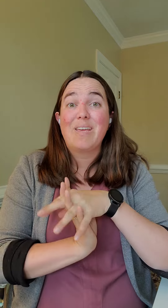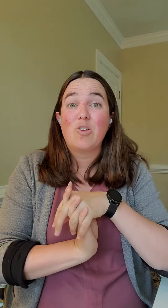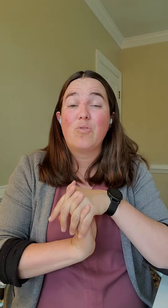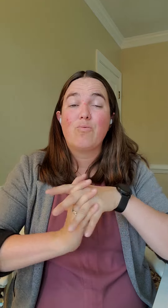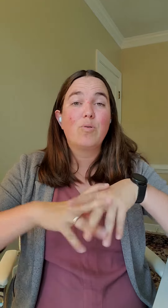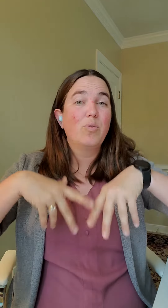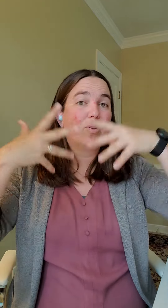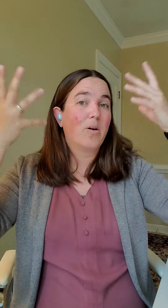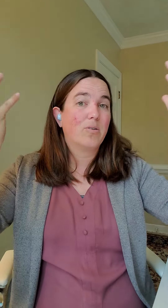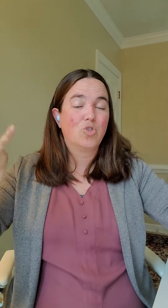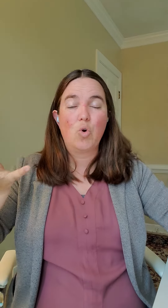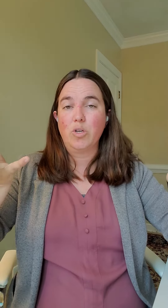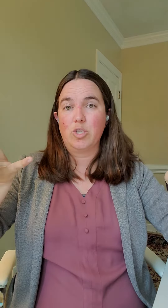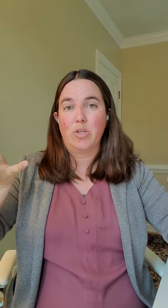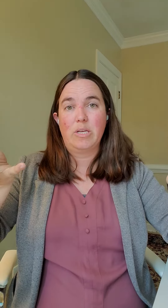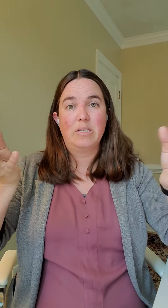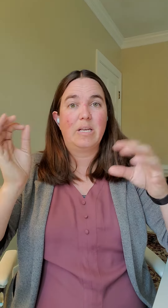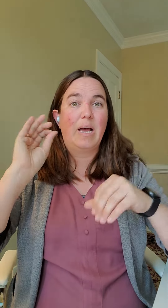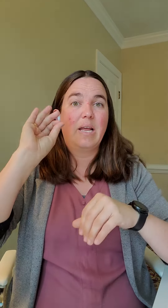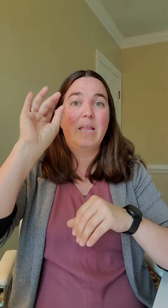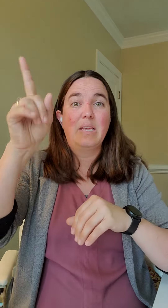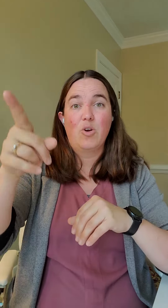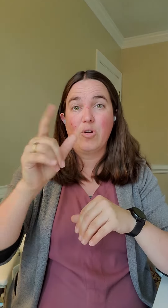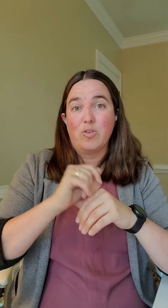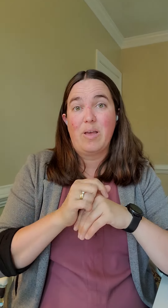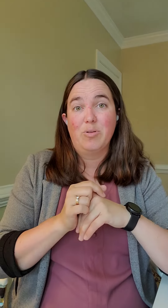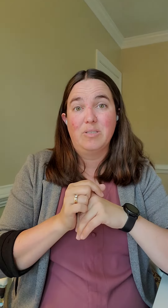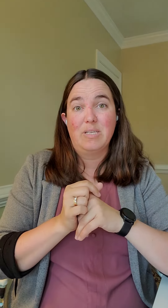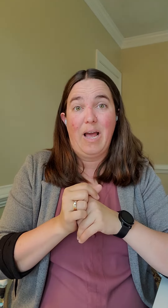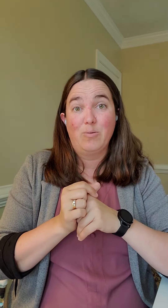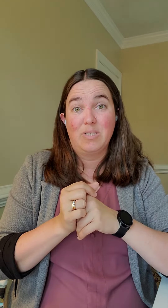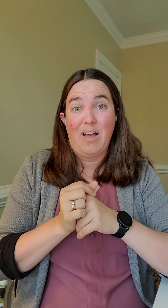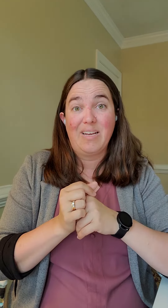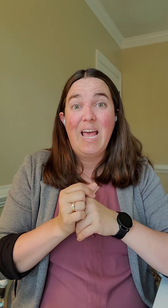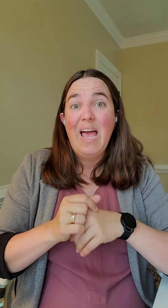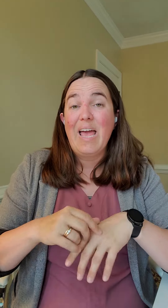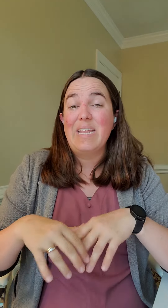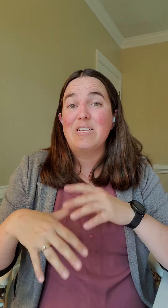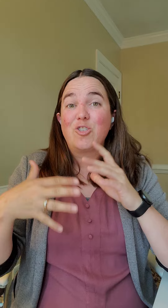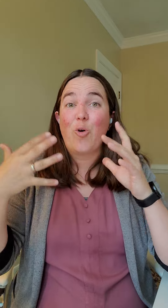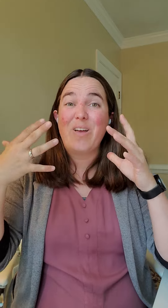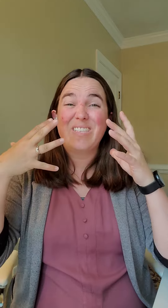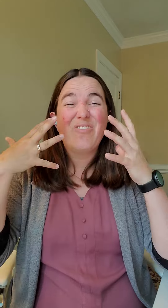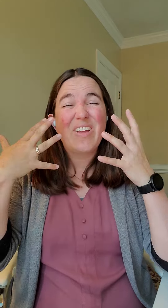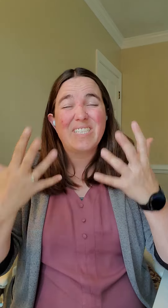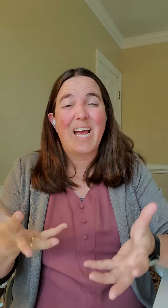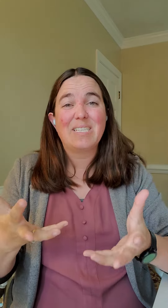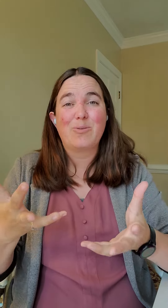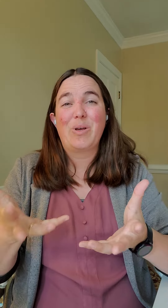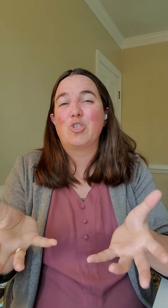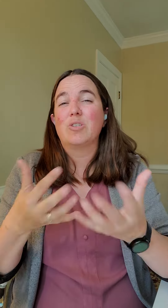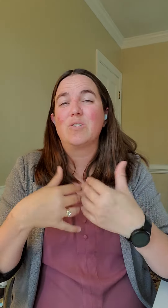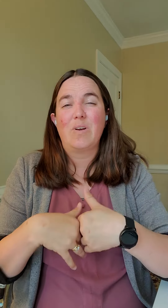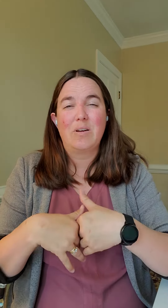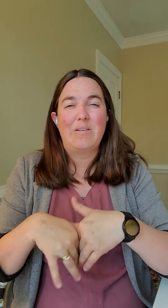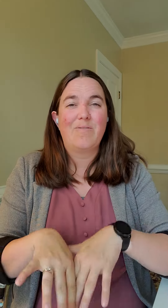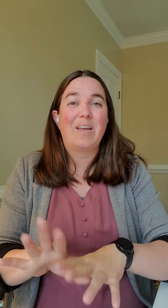the room look gorgeous on the inside and then you're also able to see outside. And so it's a fantastic picture. It's very inviting